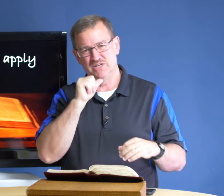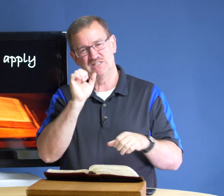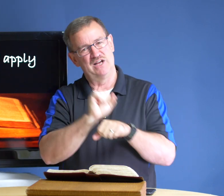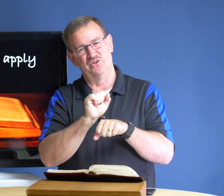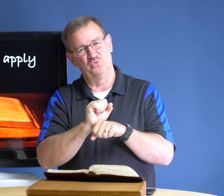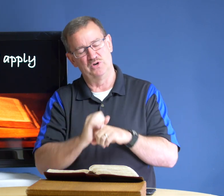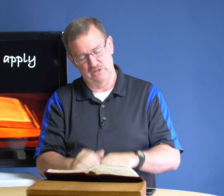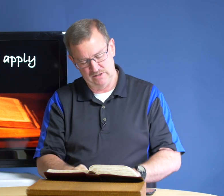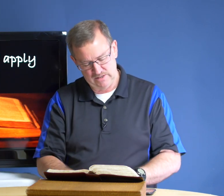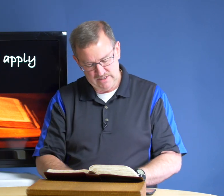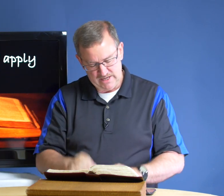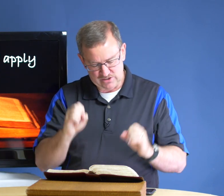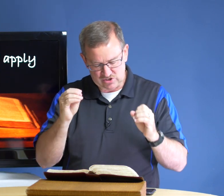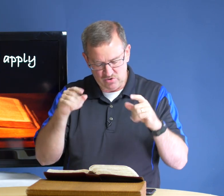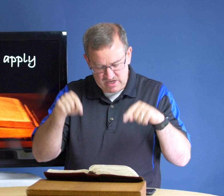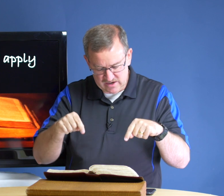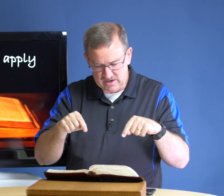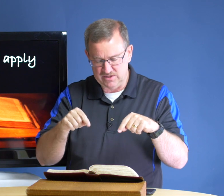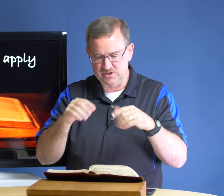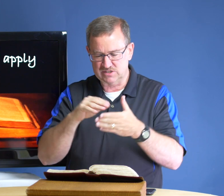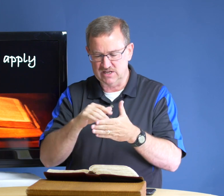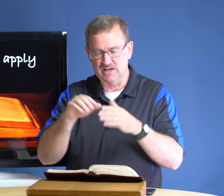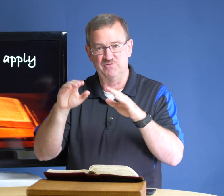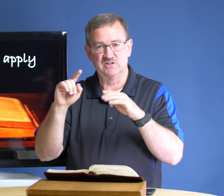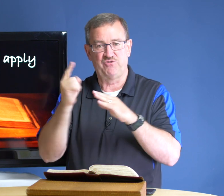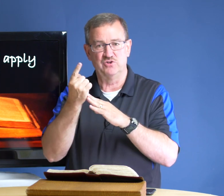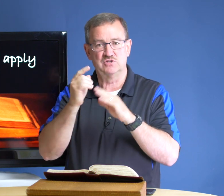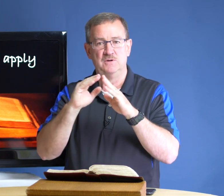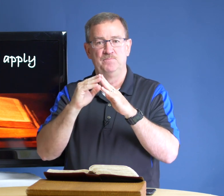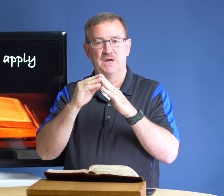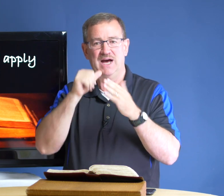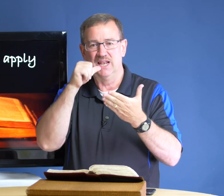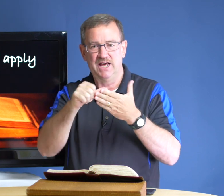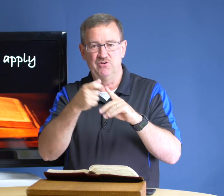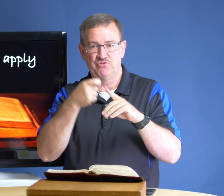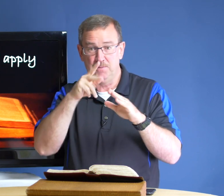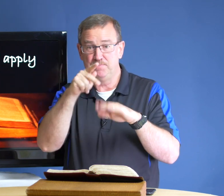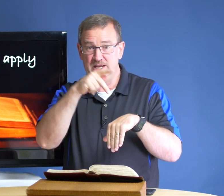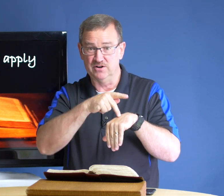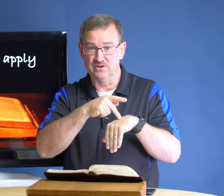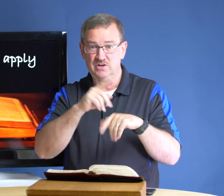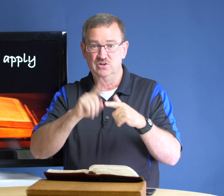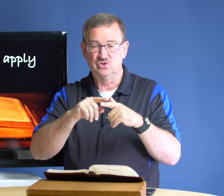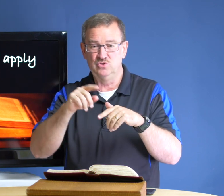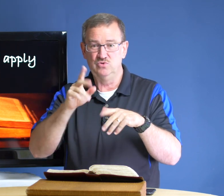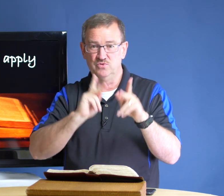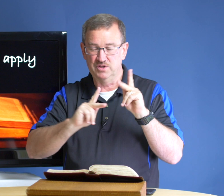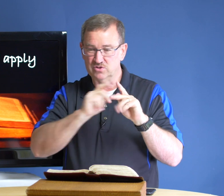that's not going to work and so here in the study of this first uh letter from peter to the